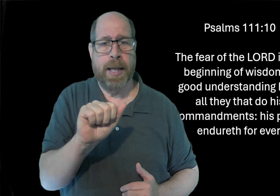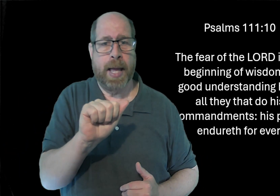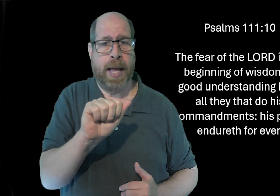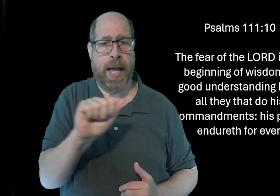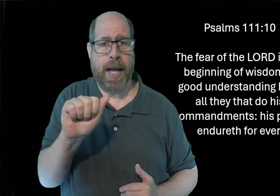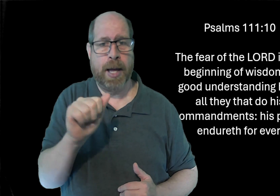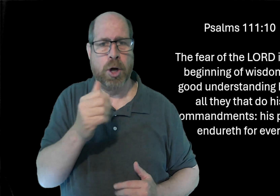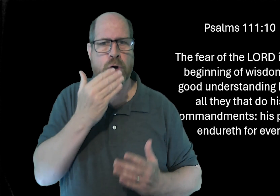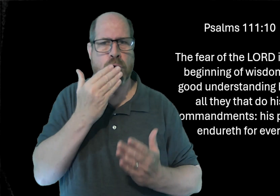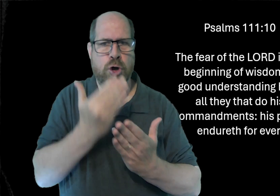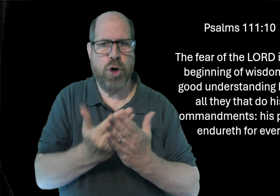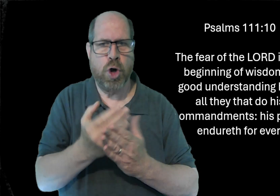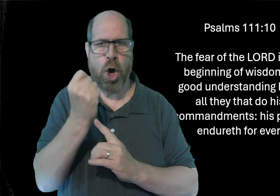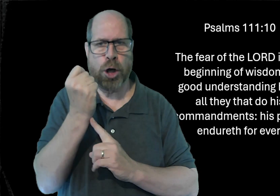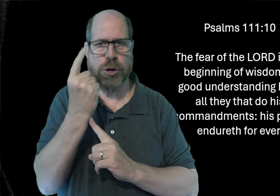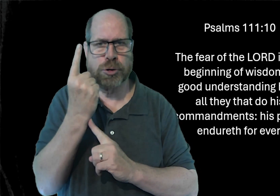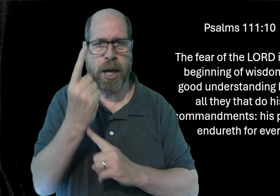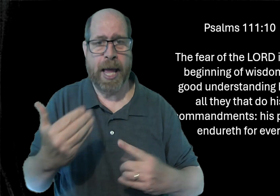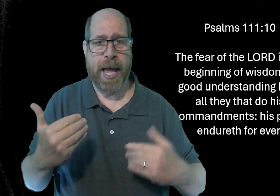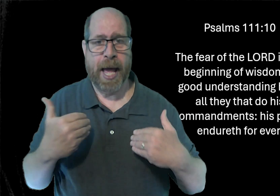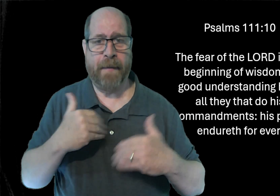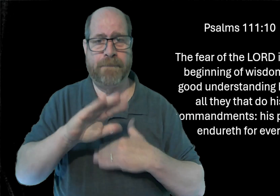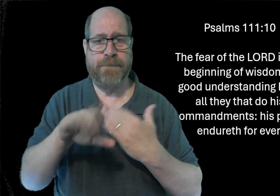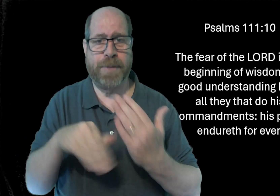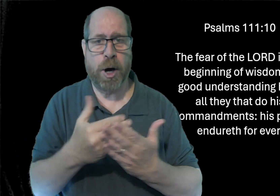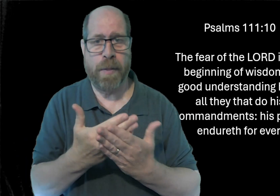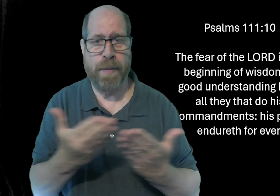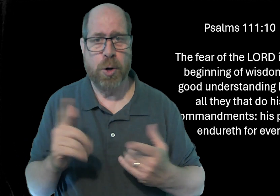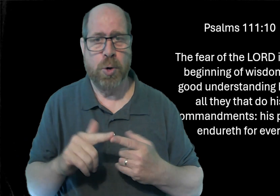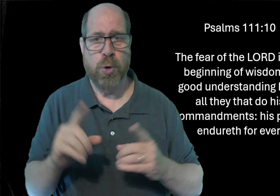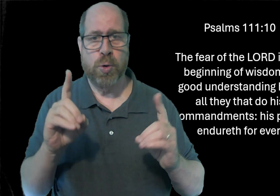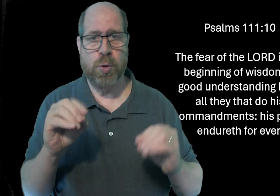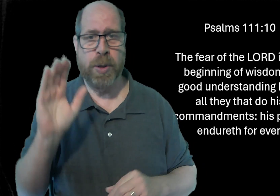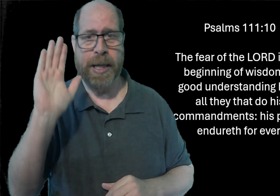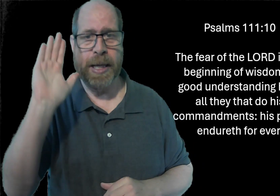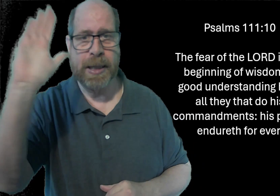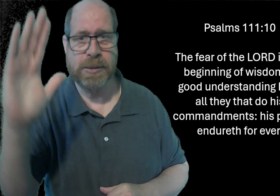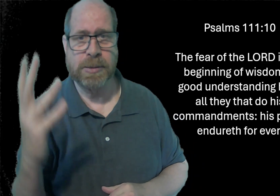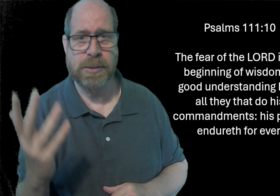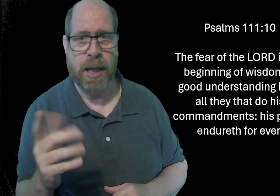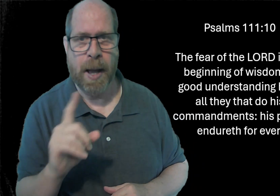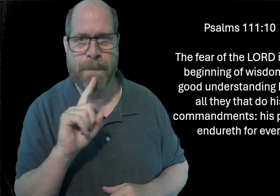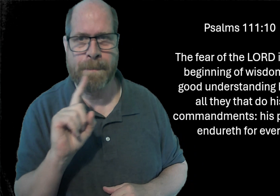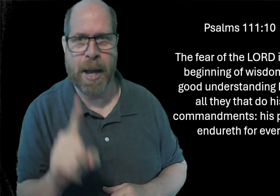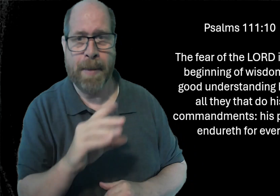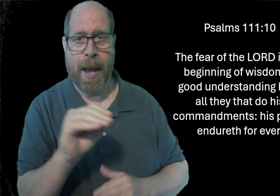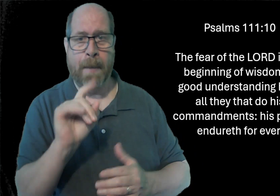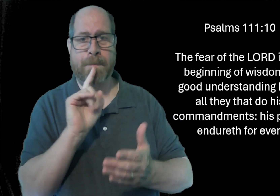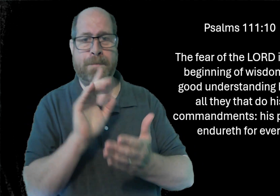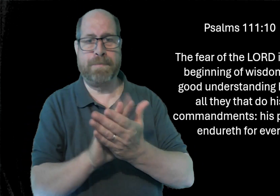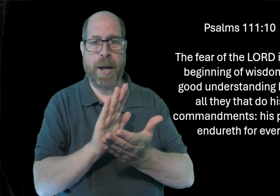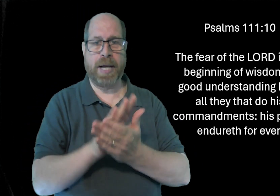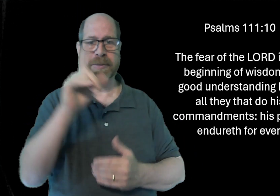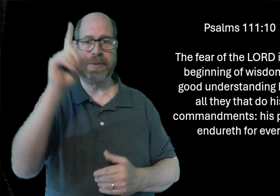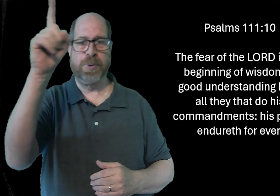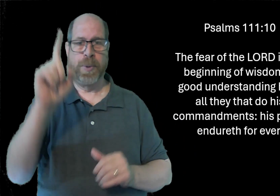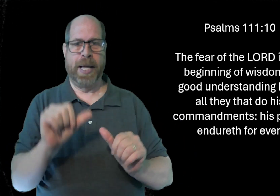A good understanding have all they that do his commandments. His praise